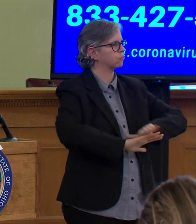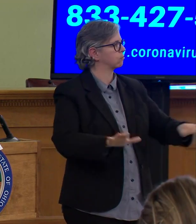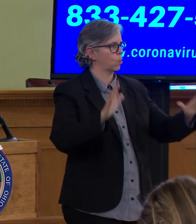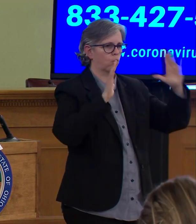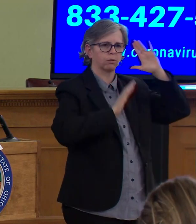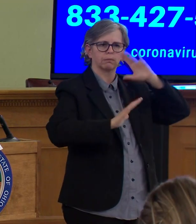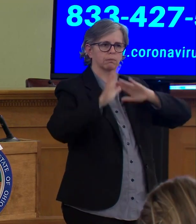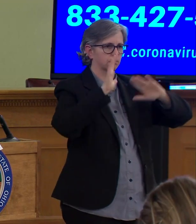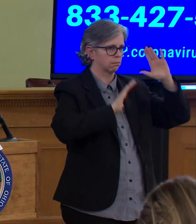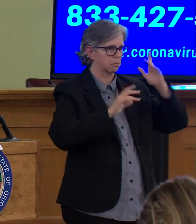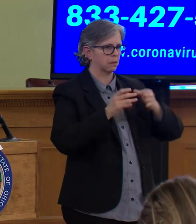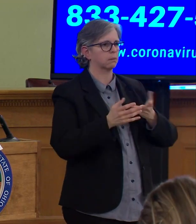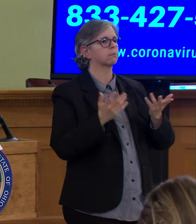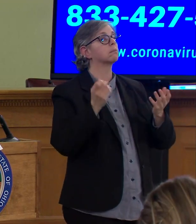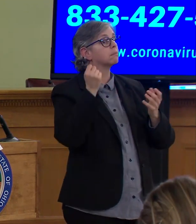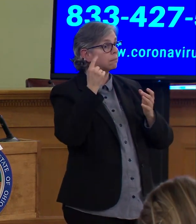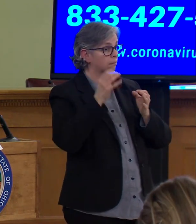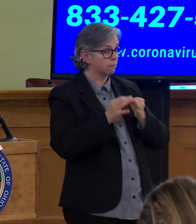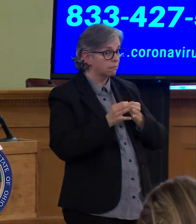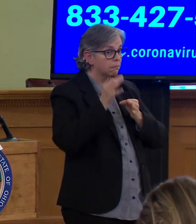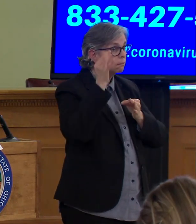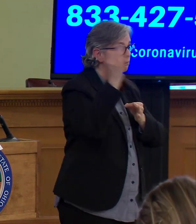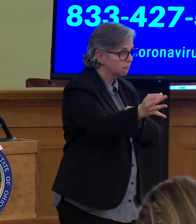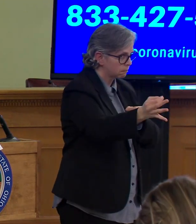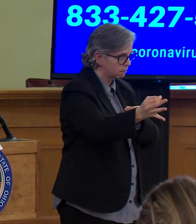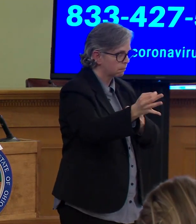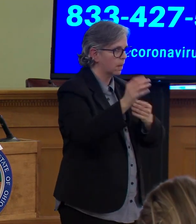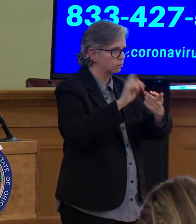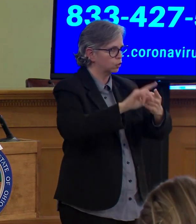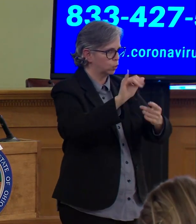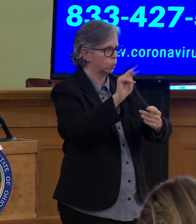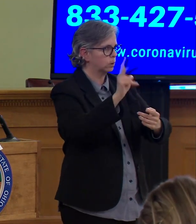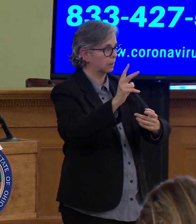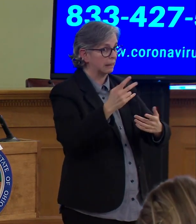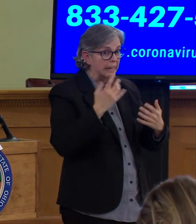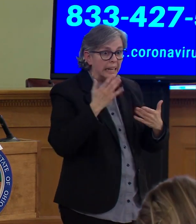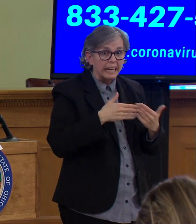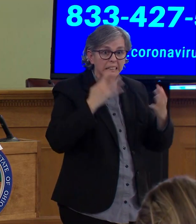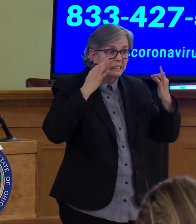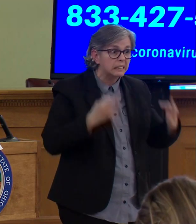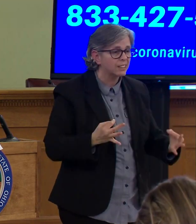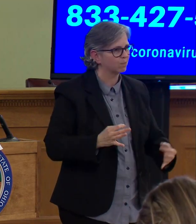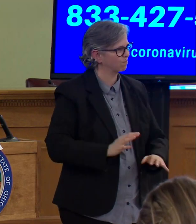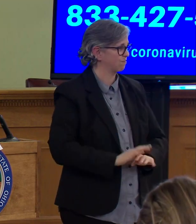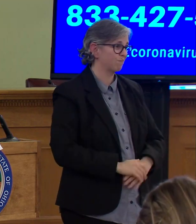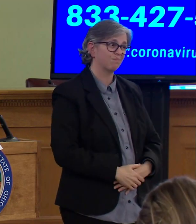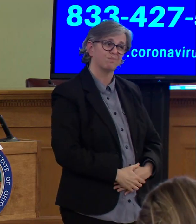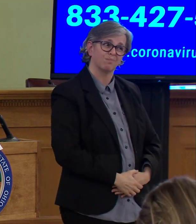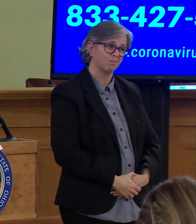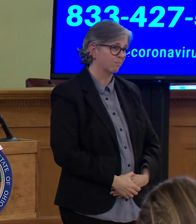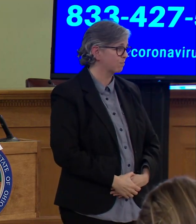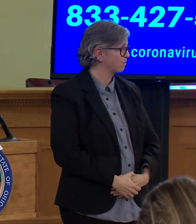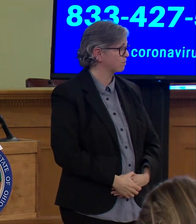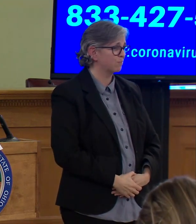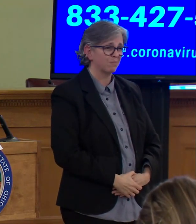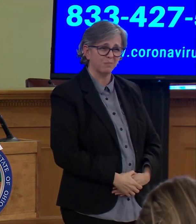like every – at like most of the decisions that we've had to make.